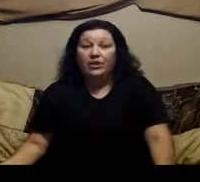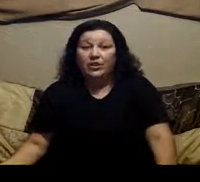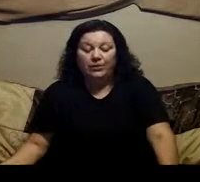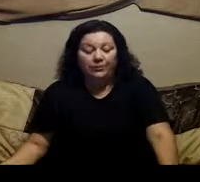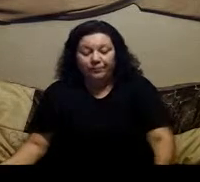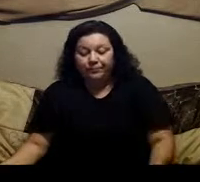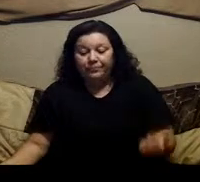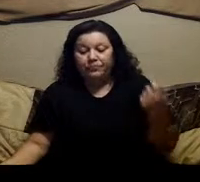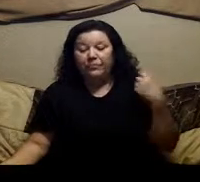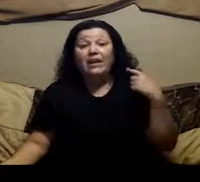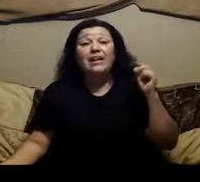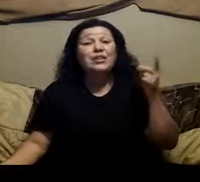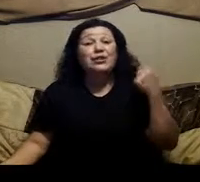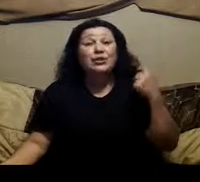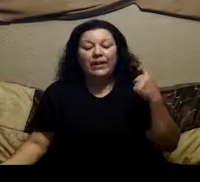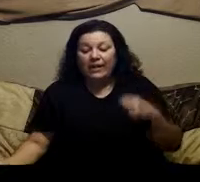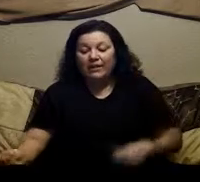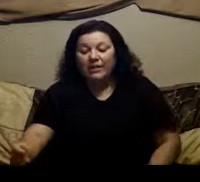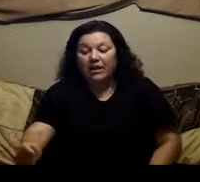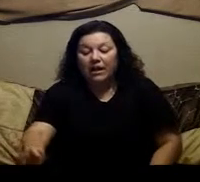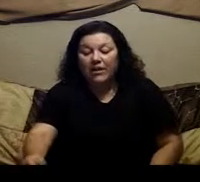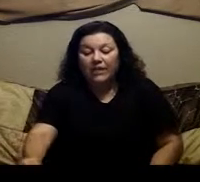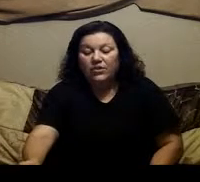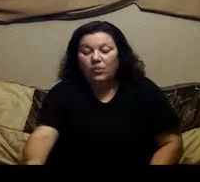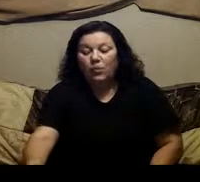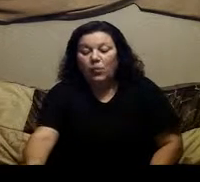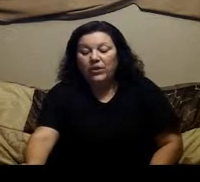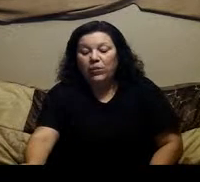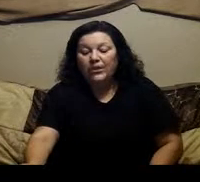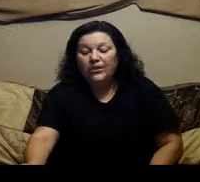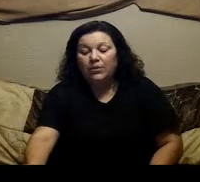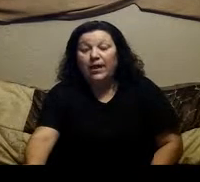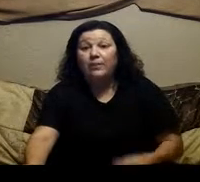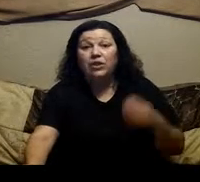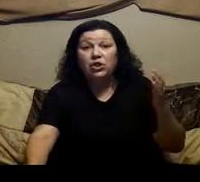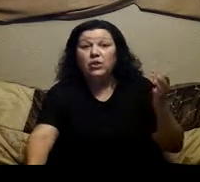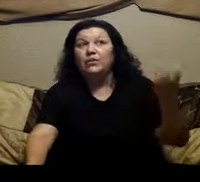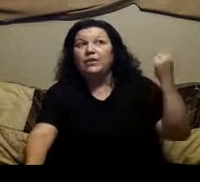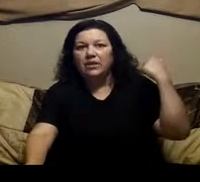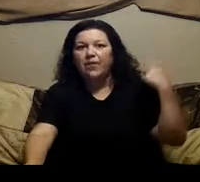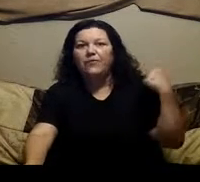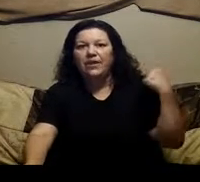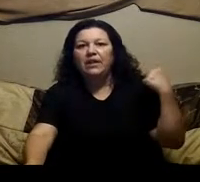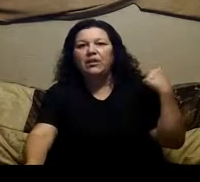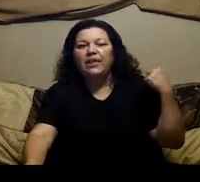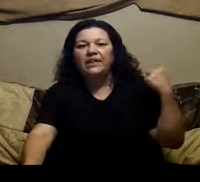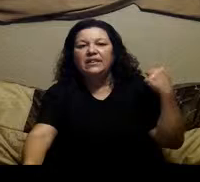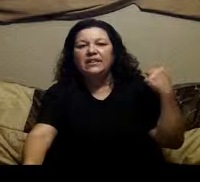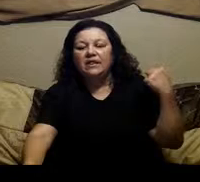you're going to do Is you're going to drink it? Okay, so what you want to do and I'm going to show you there's another video that I did